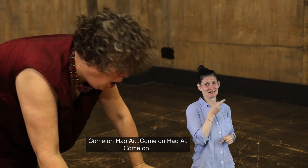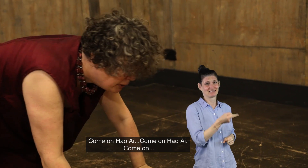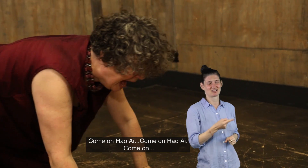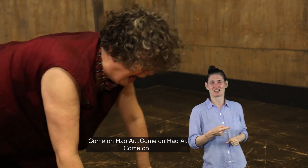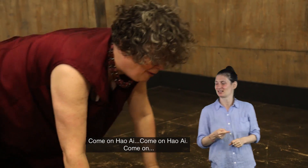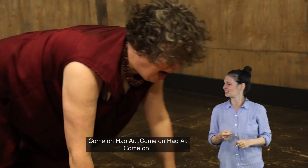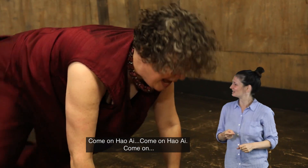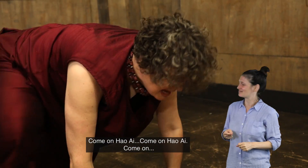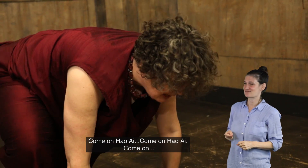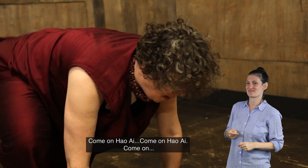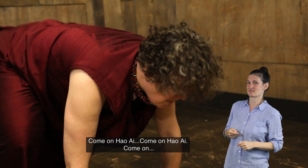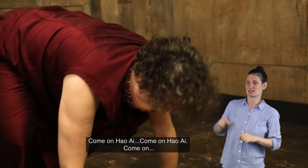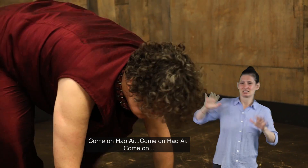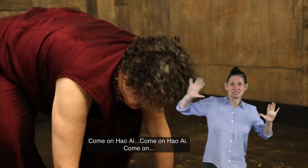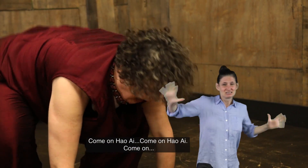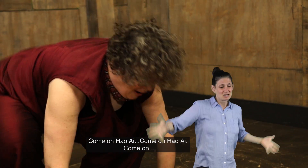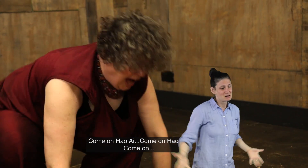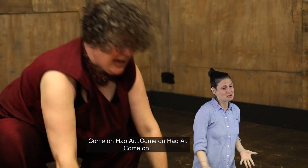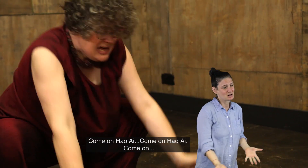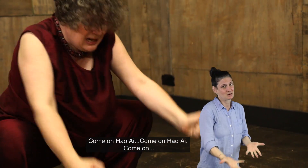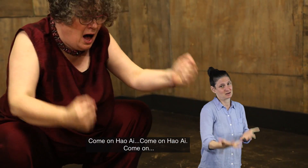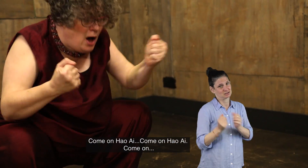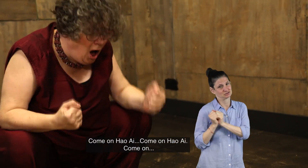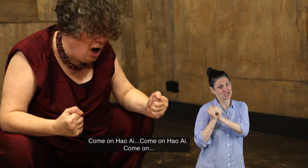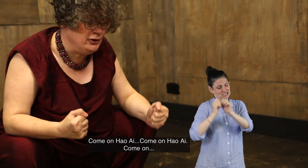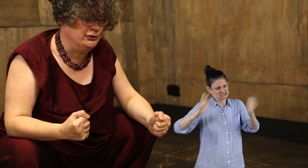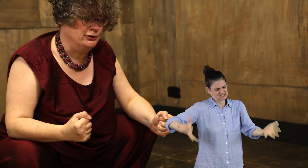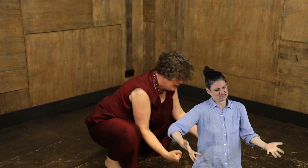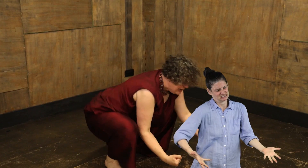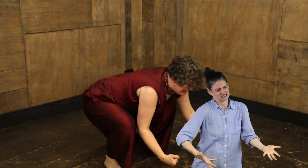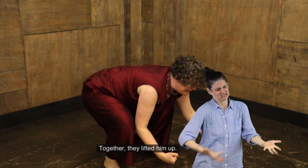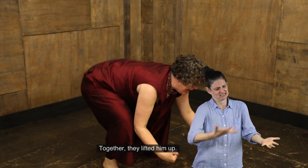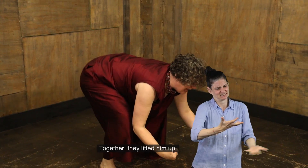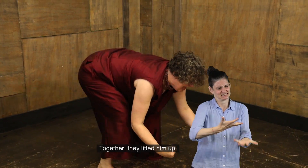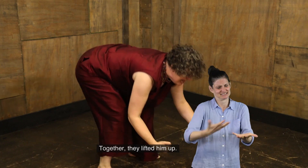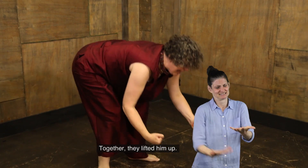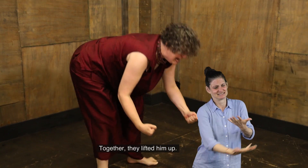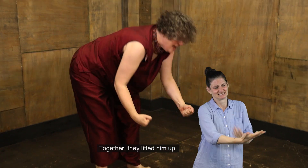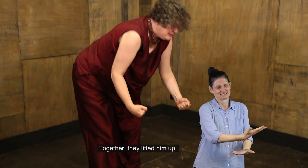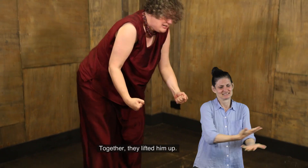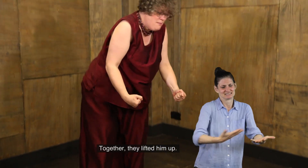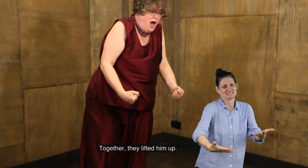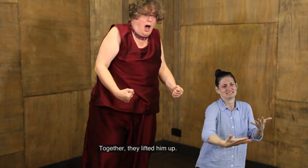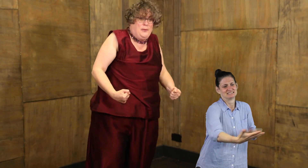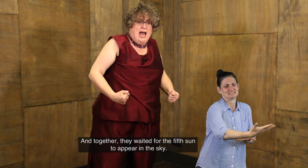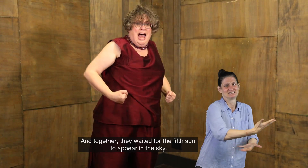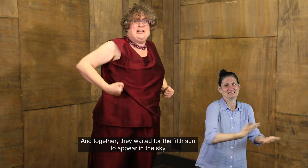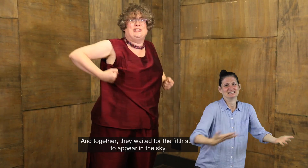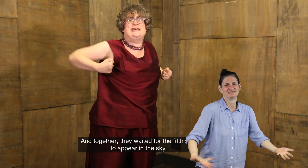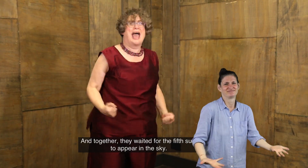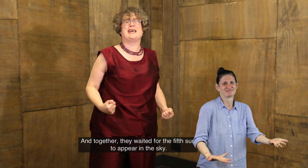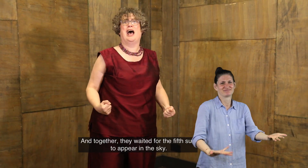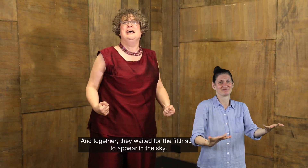Come on, How I. Come on, How I. Come on. Together, they lifted him up.